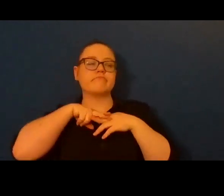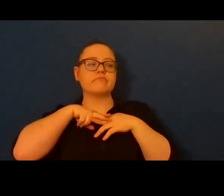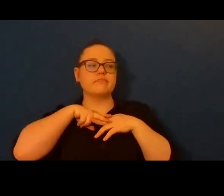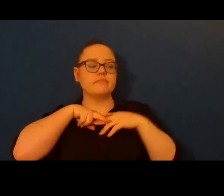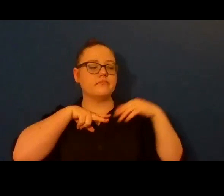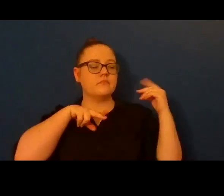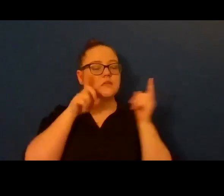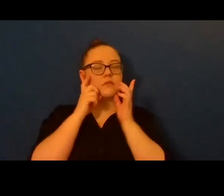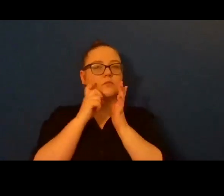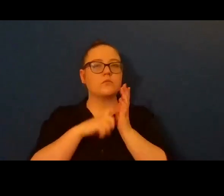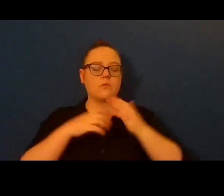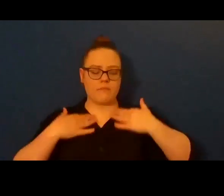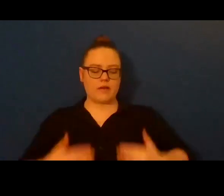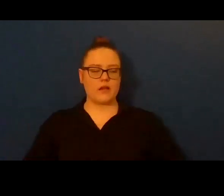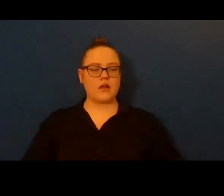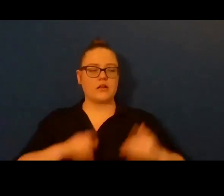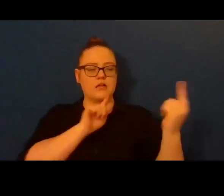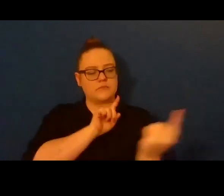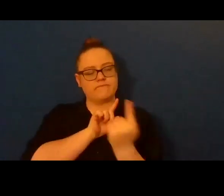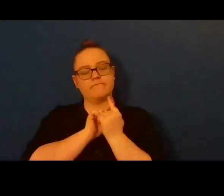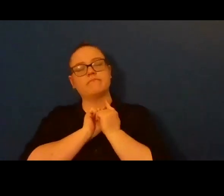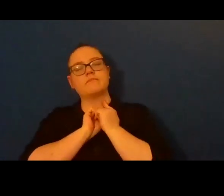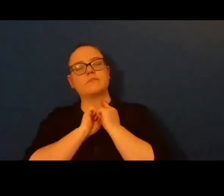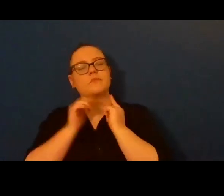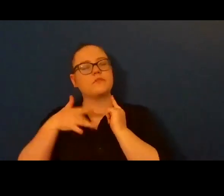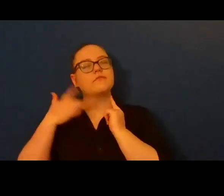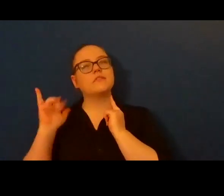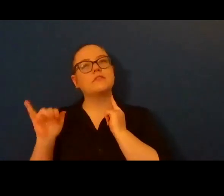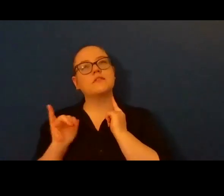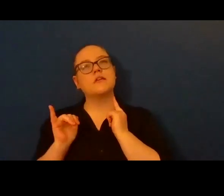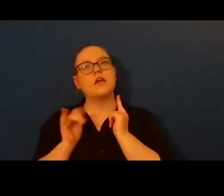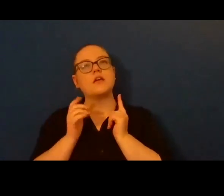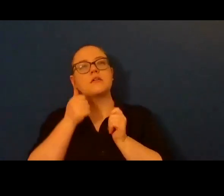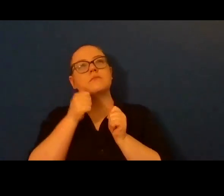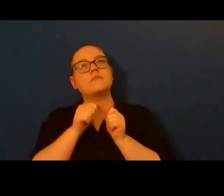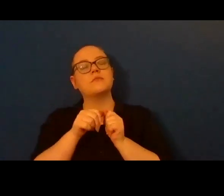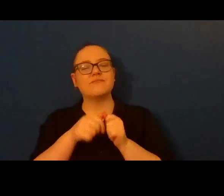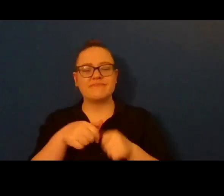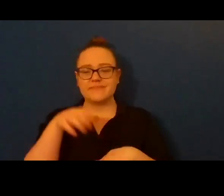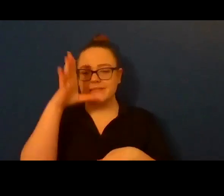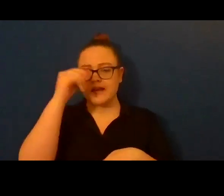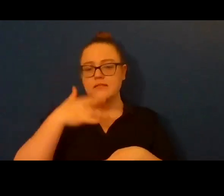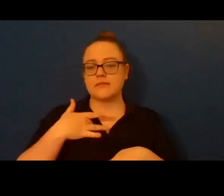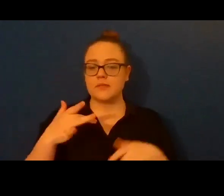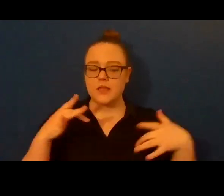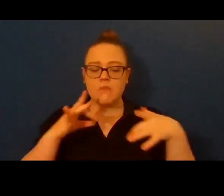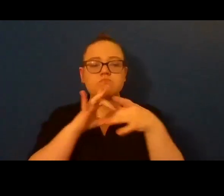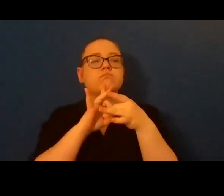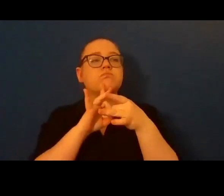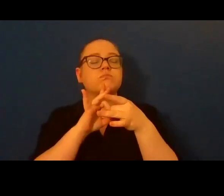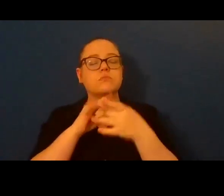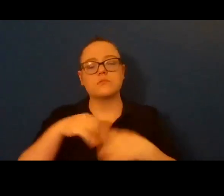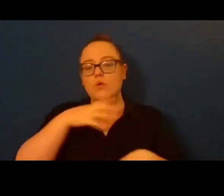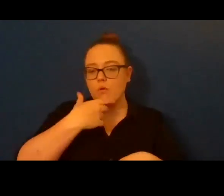body pressed against mine. The guys I connect with are always older, sometimes by decades. They're white men,